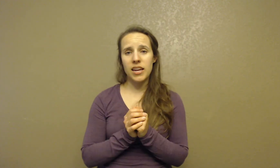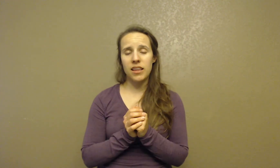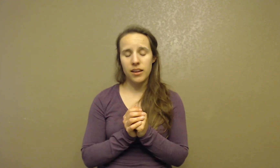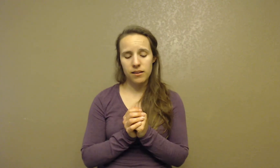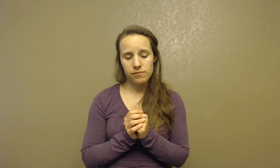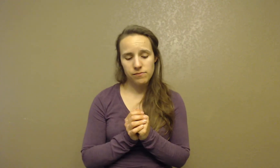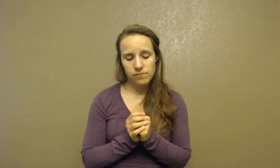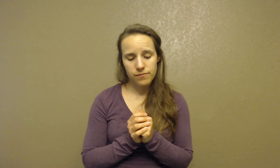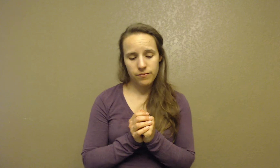anything.